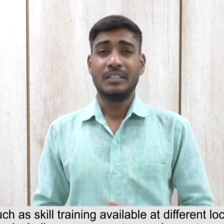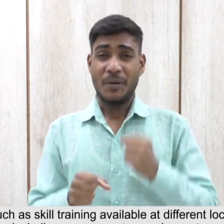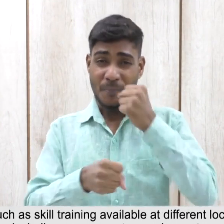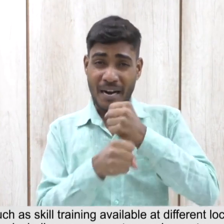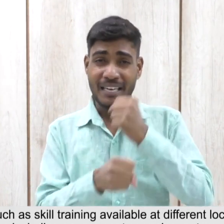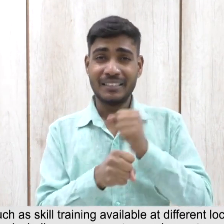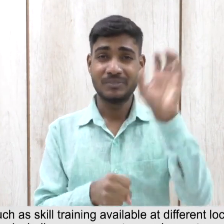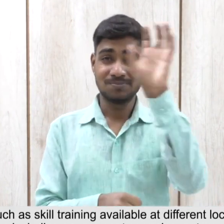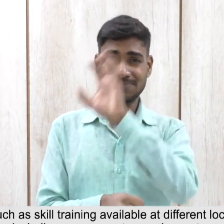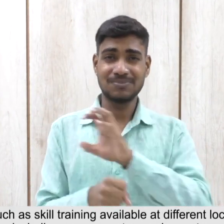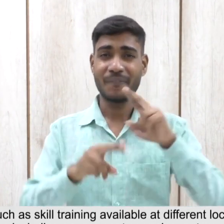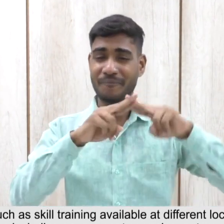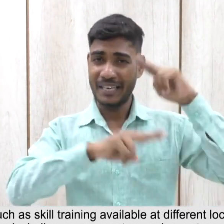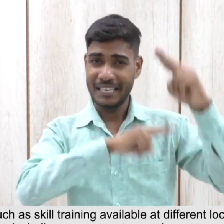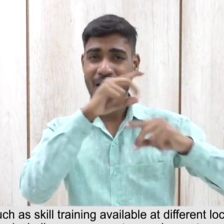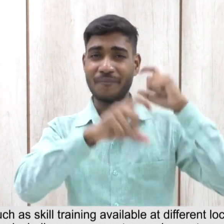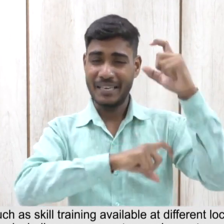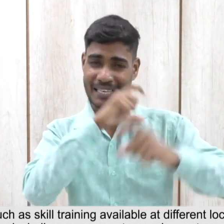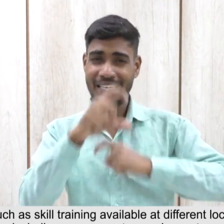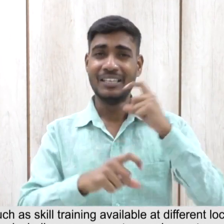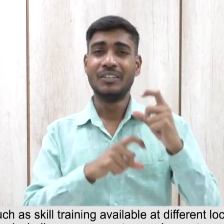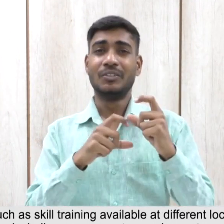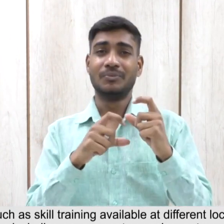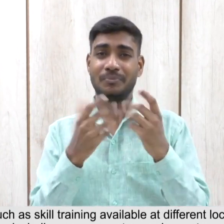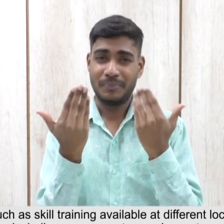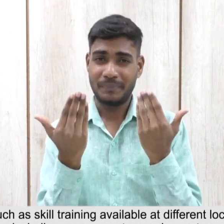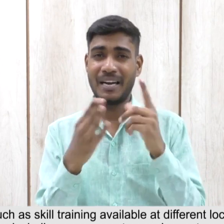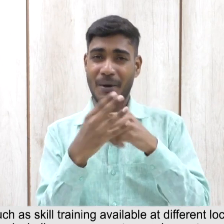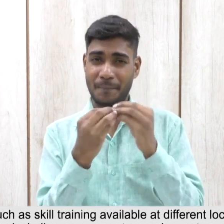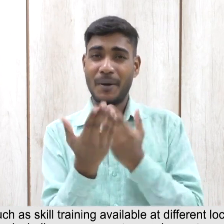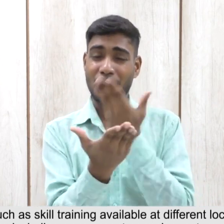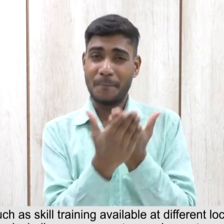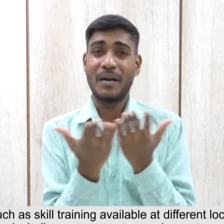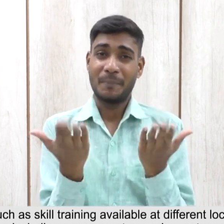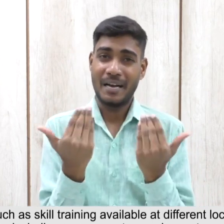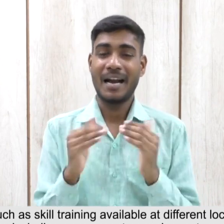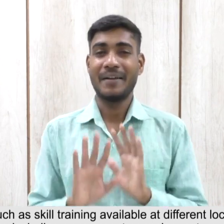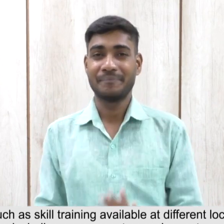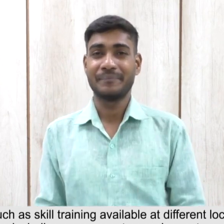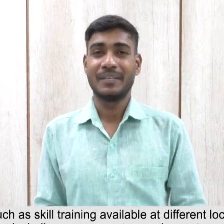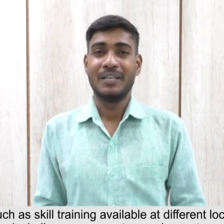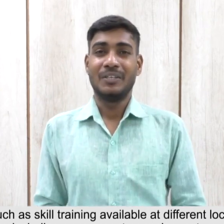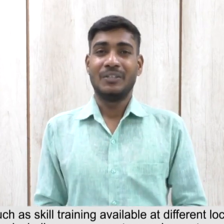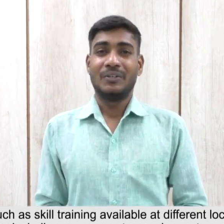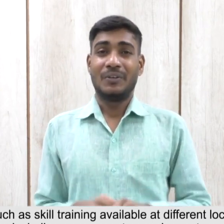different locations, vacancies in different industry houses including government agencies, nature of job and workplace,